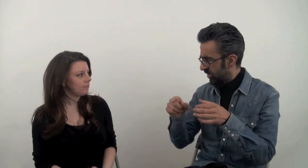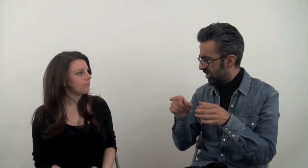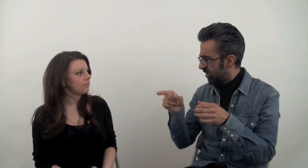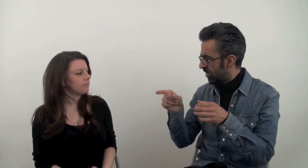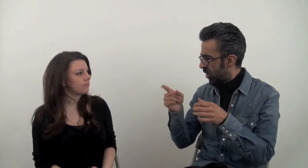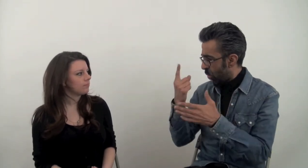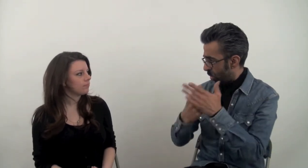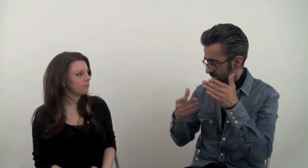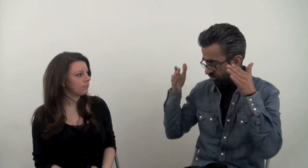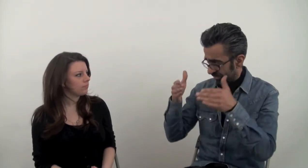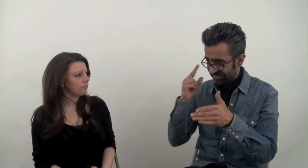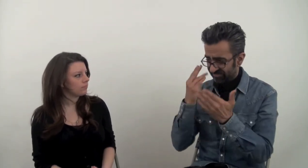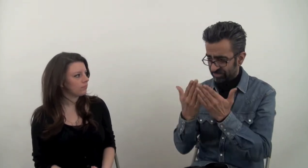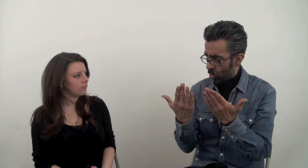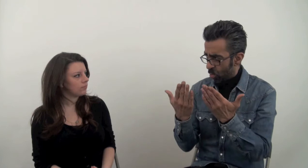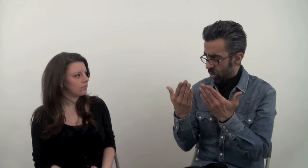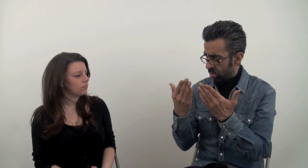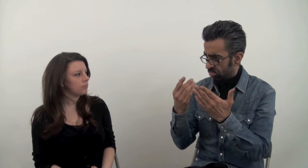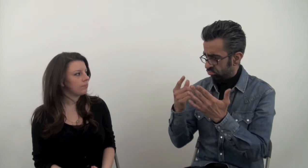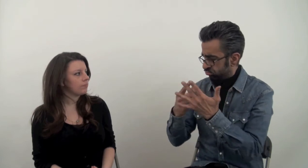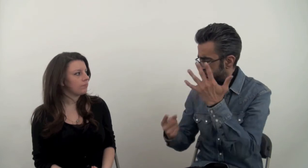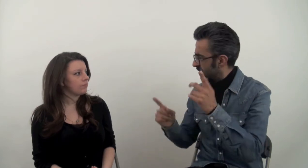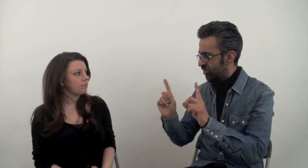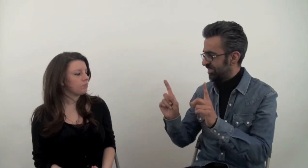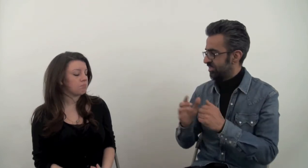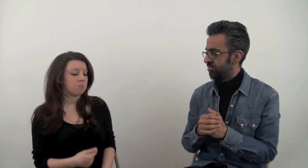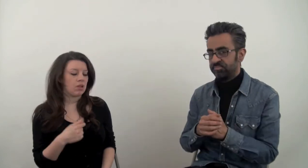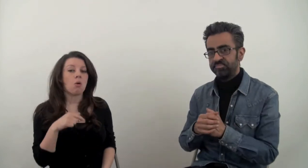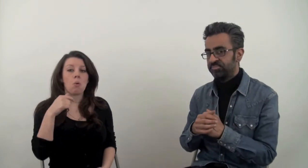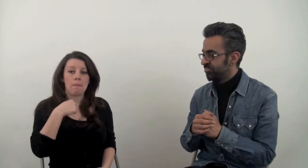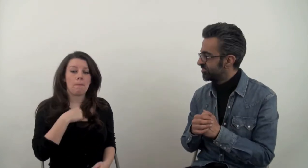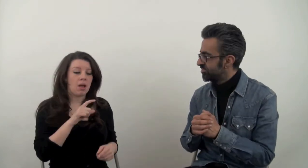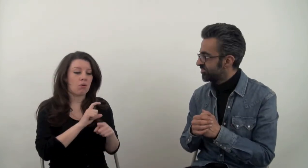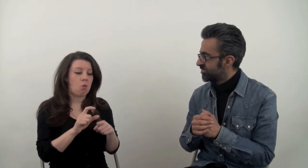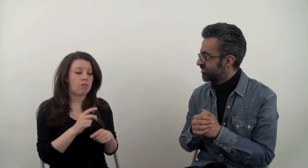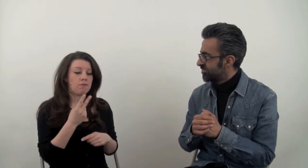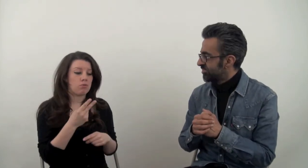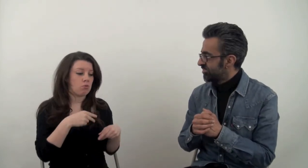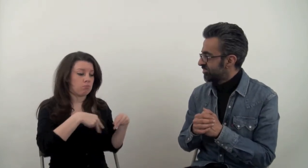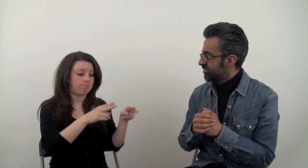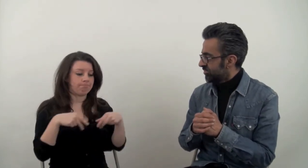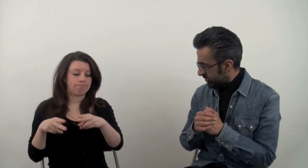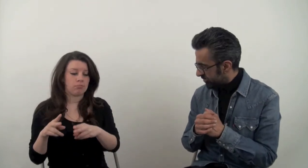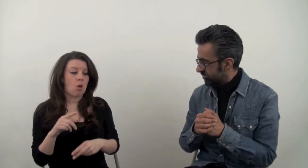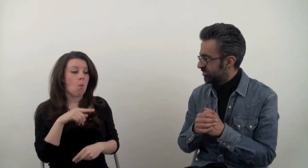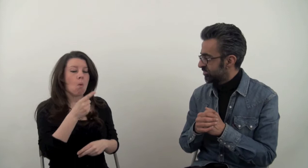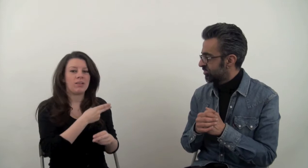you've joined us for work experience as part of that. Do you have any other things to focus on apart from deaf studies? two different routes.